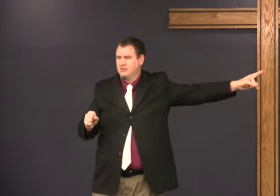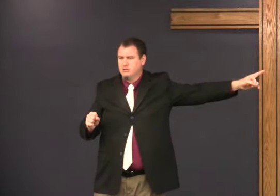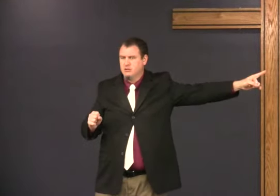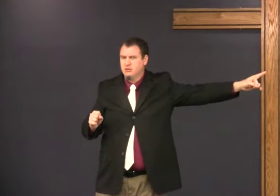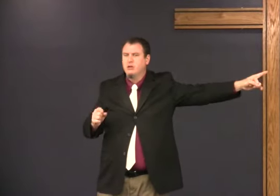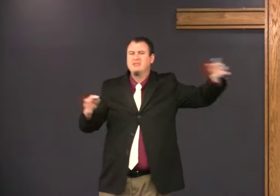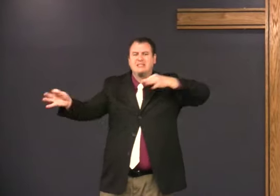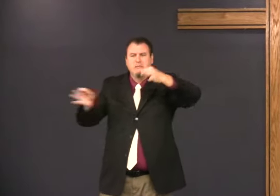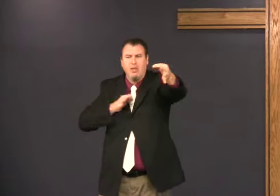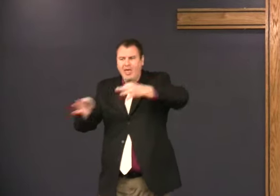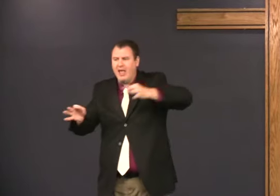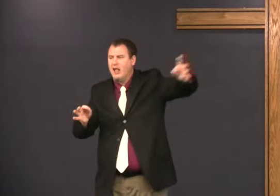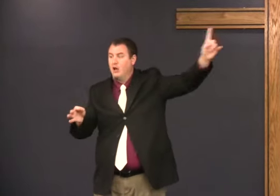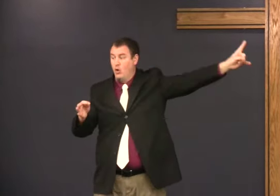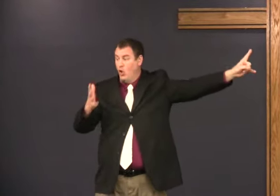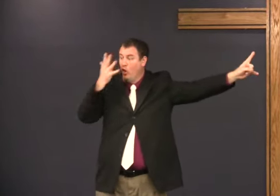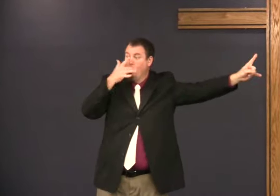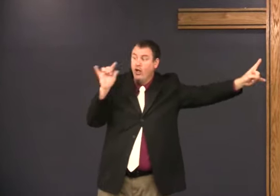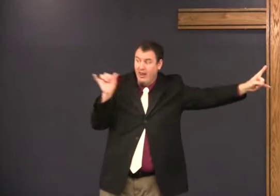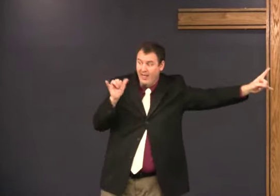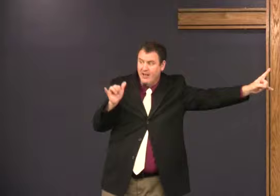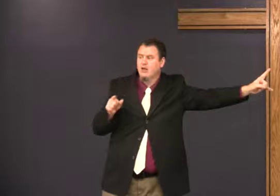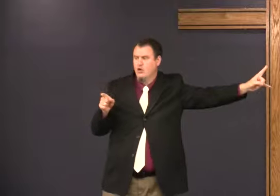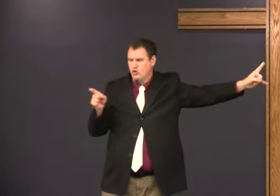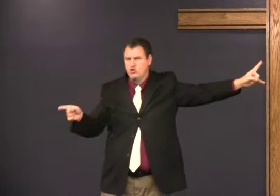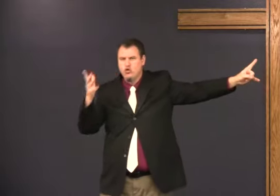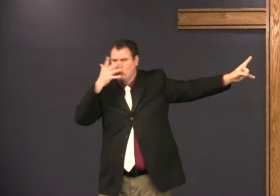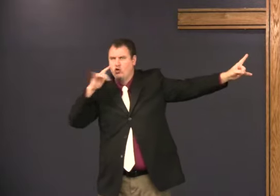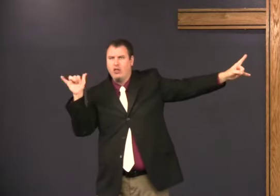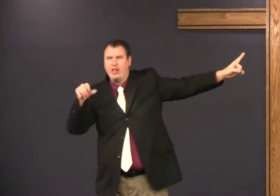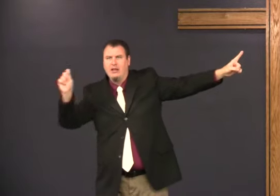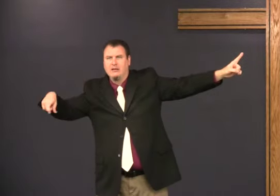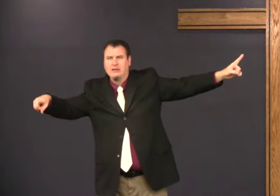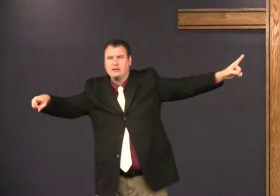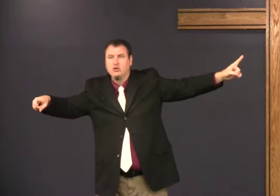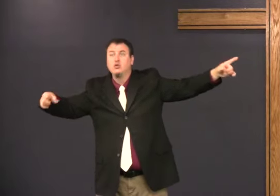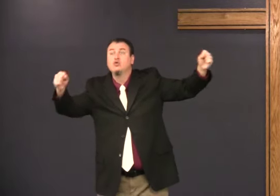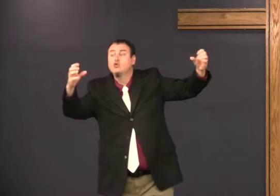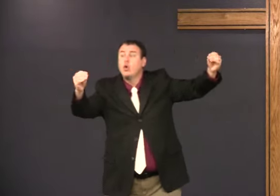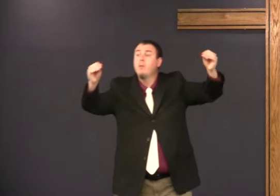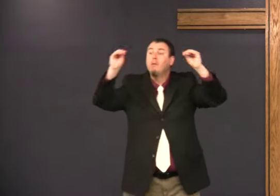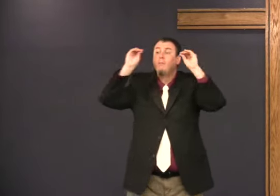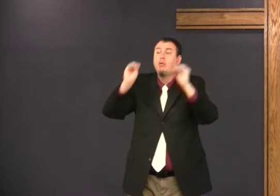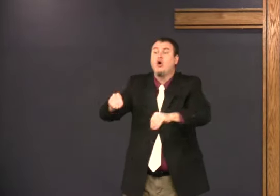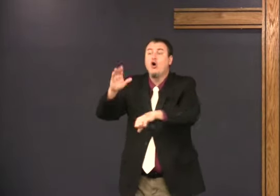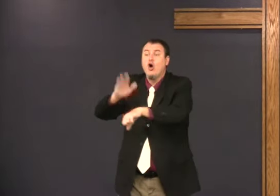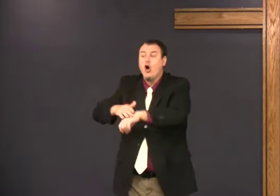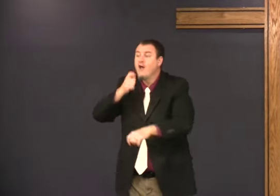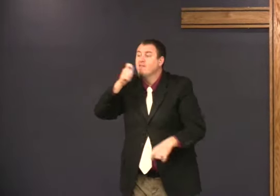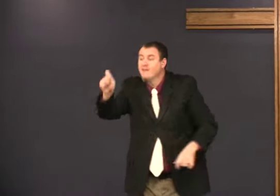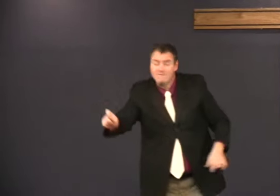I'm telling you who Jesus is. I'm explaining what Jesus looks like. And you shouldn't be like that.